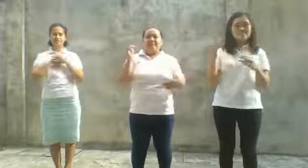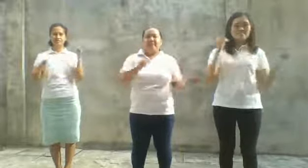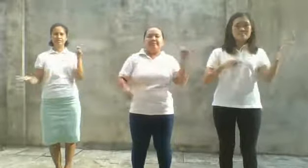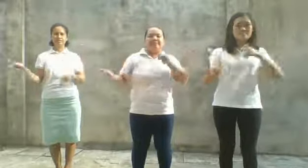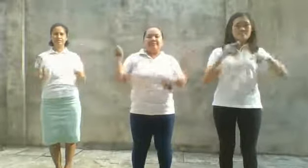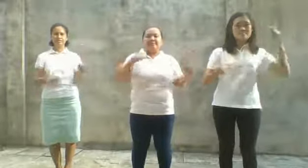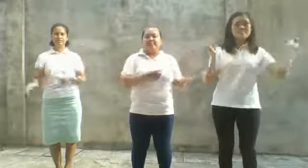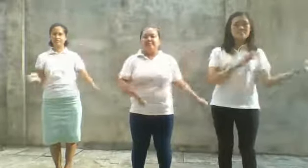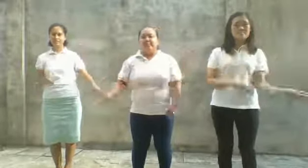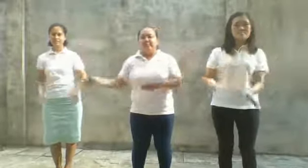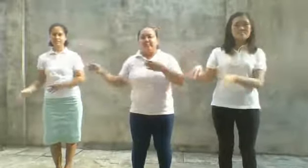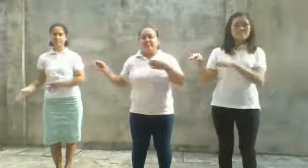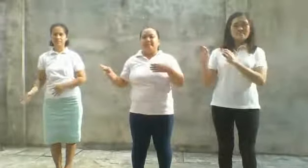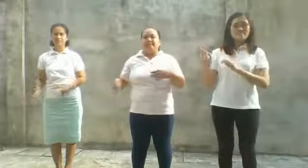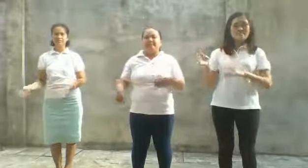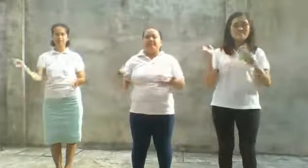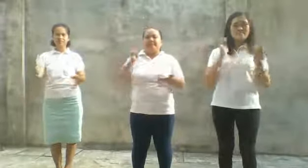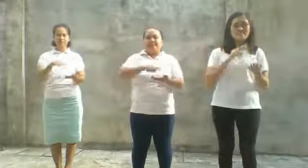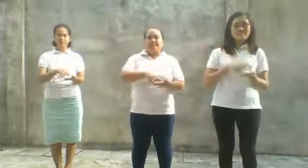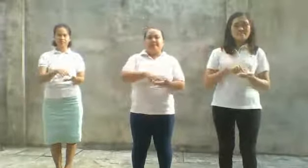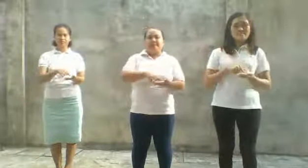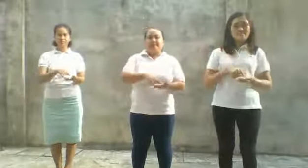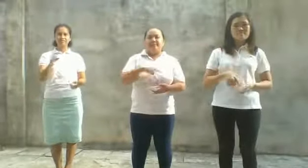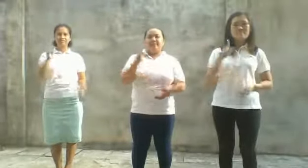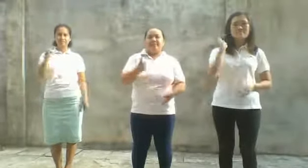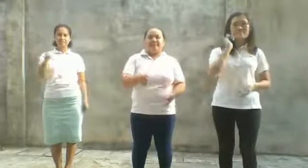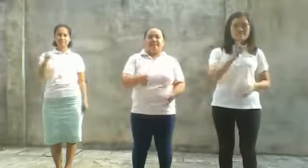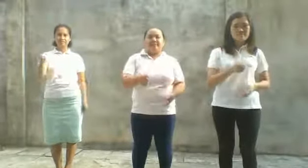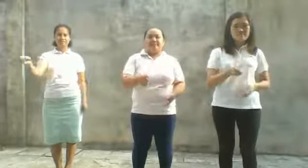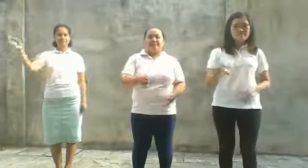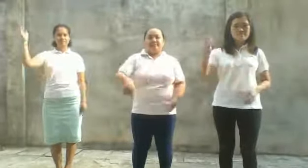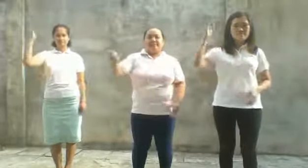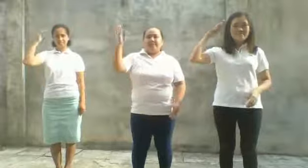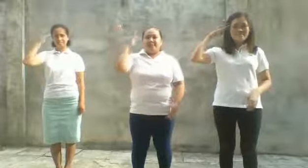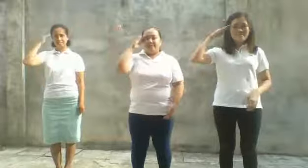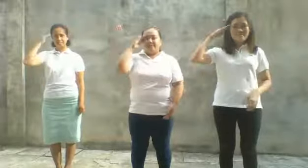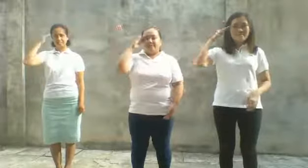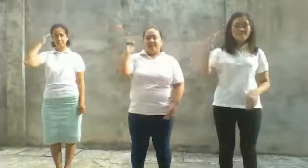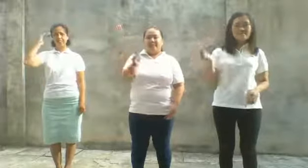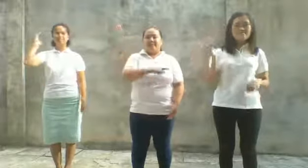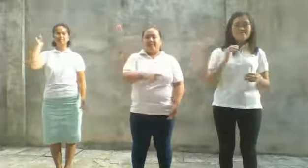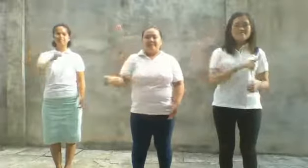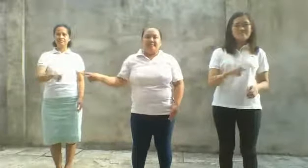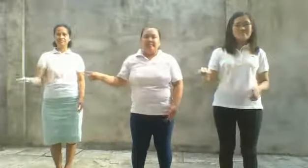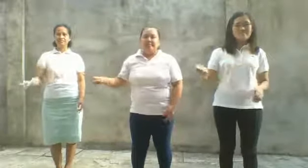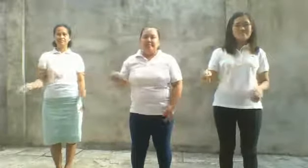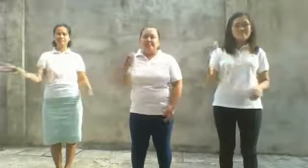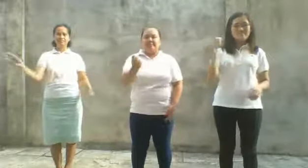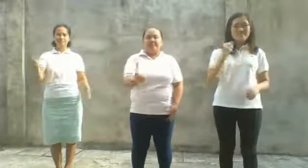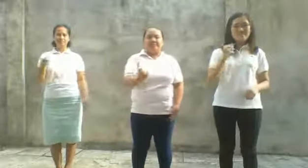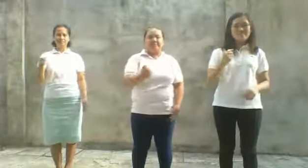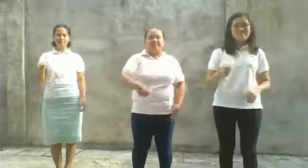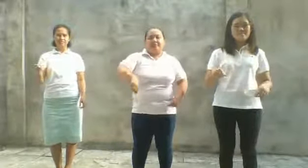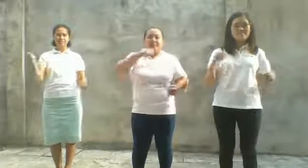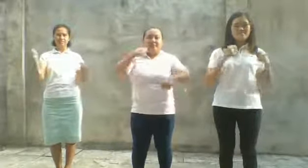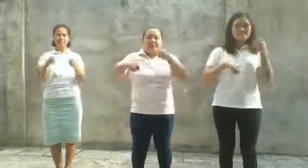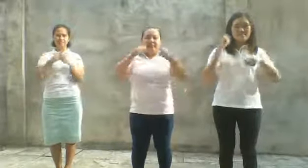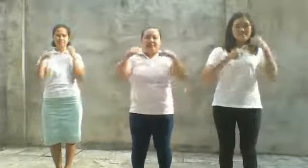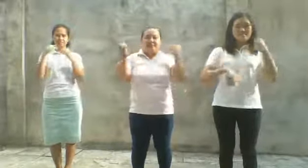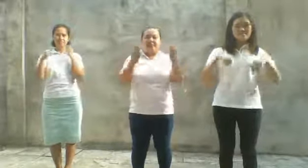people go, this you have to know. They must hold their feet to